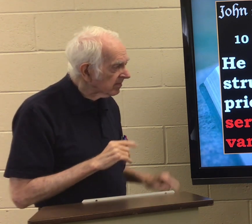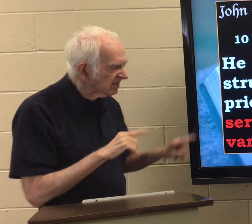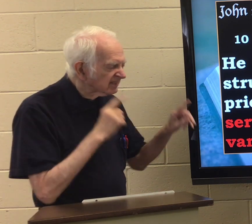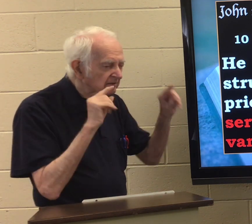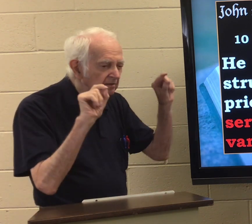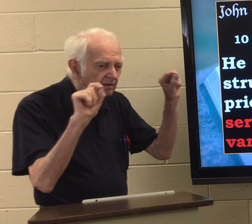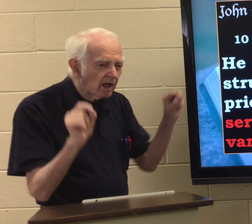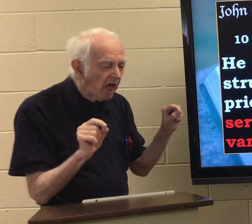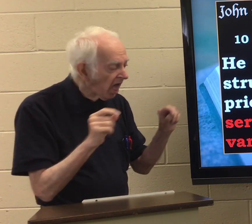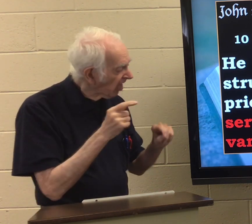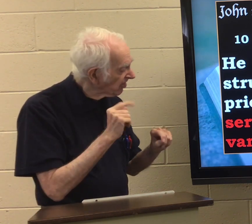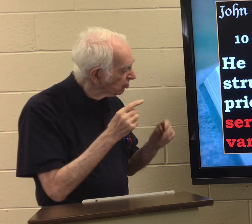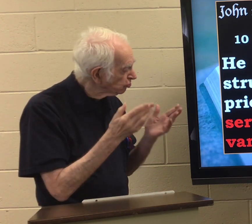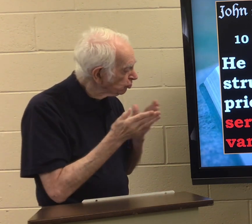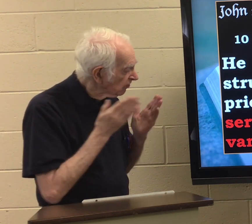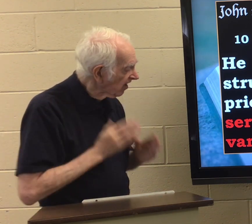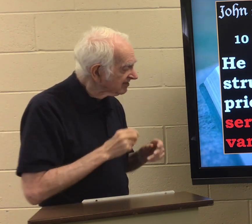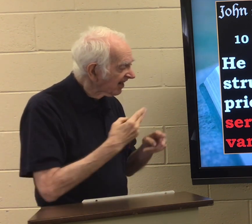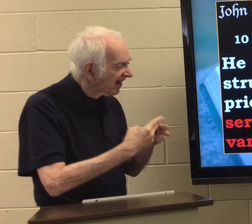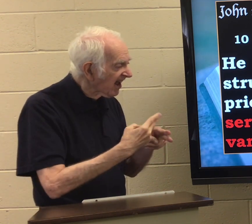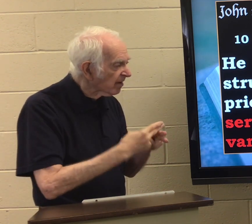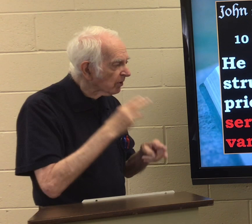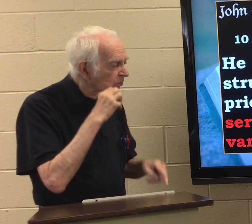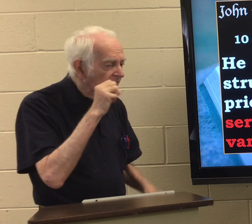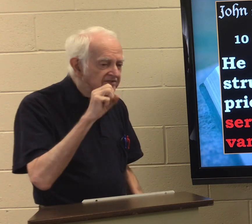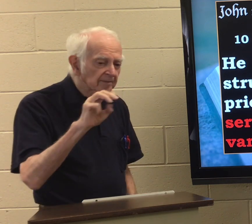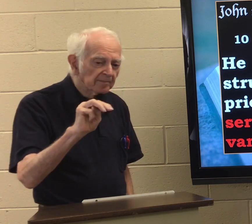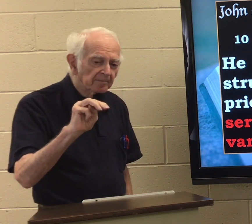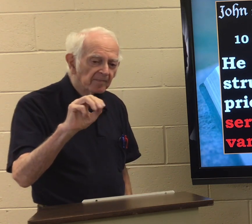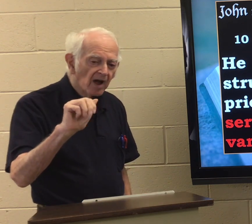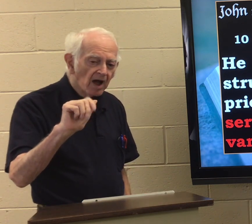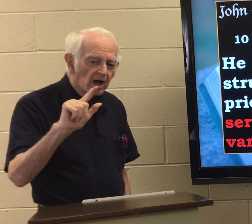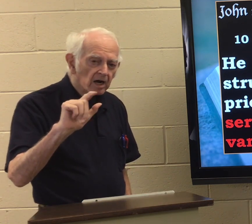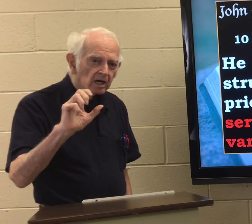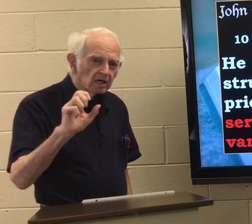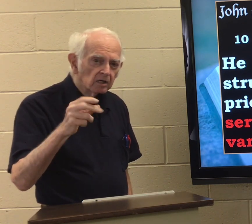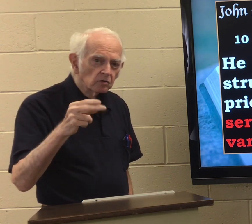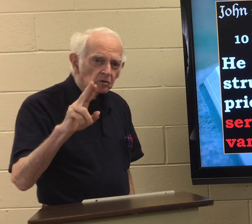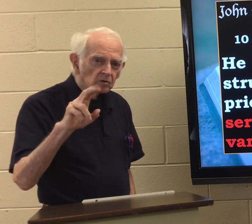The servant, in the presence he says, the servant's name was Malchus.